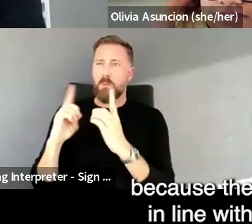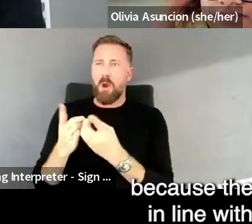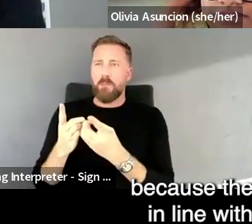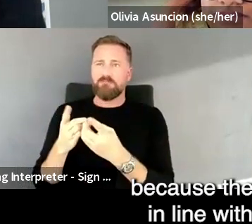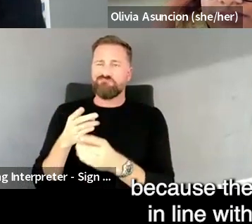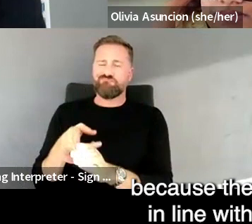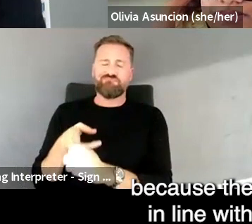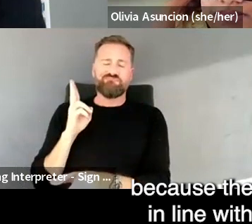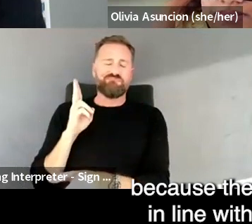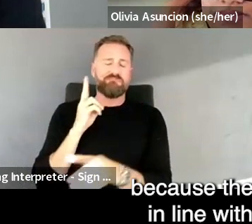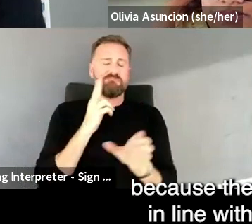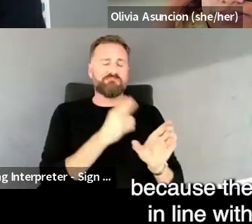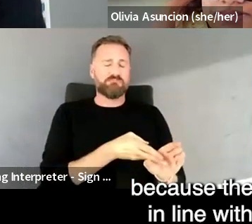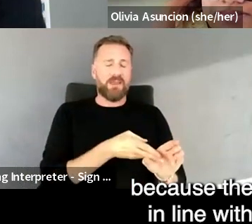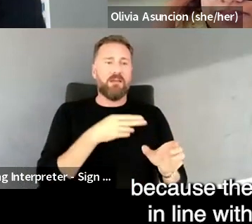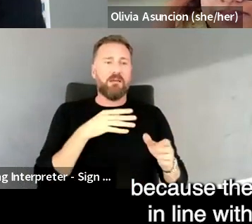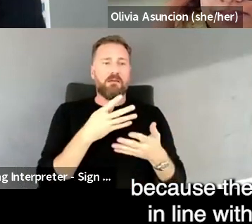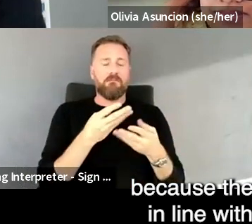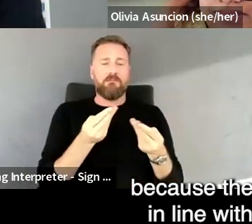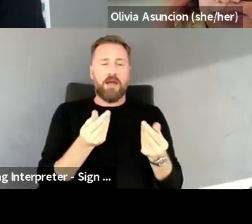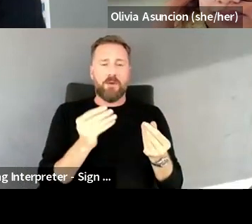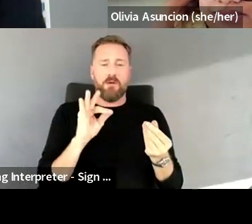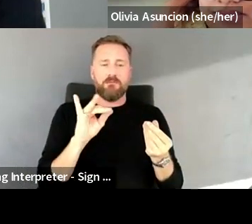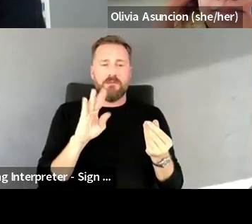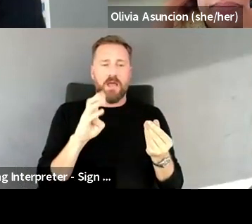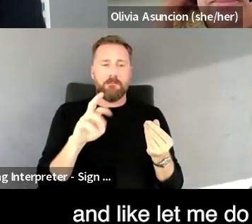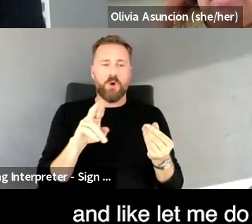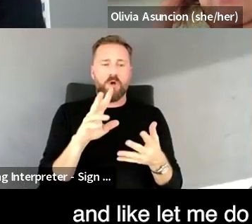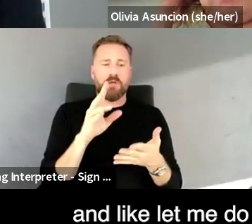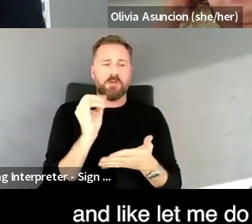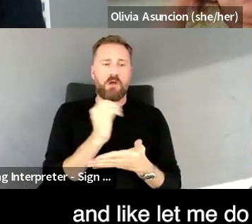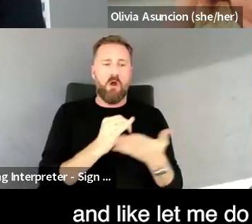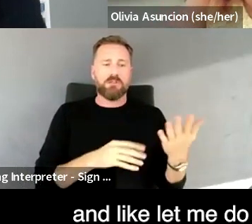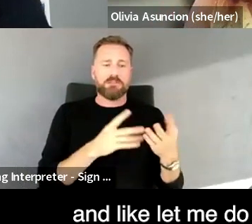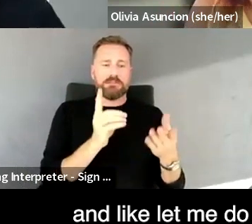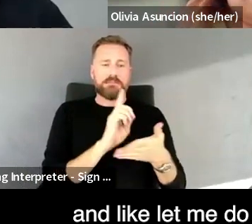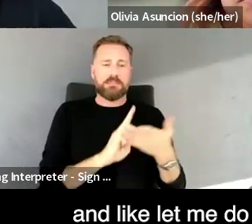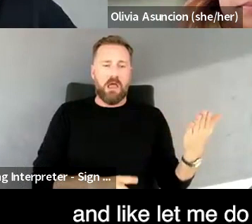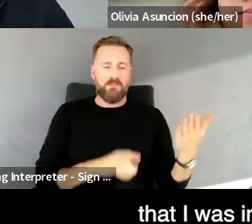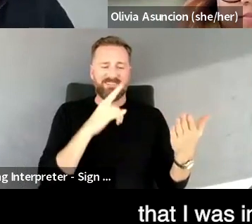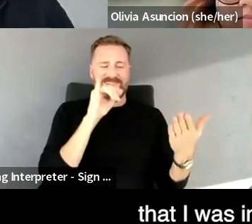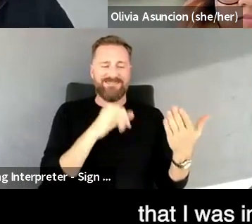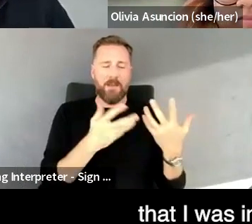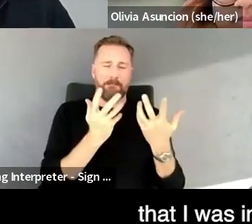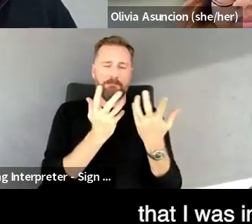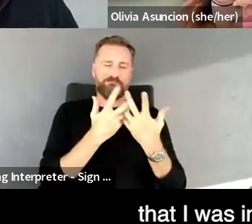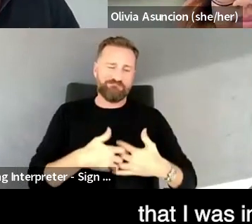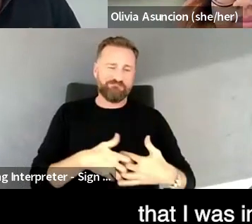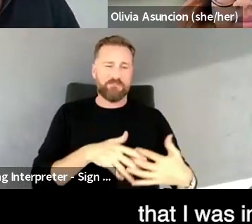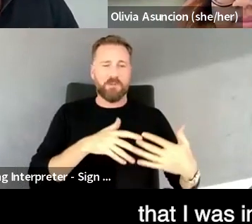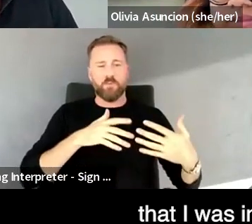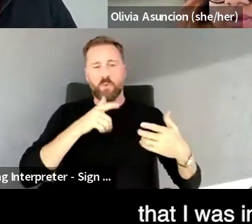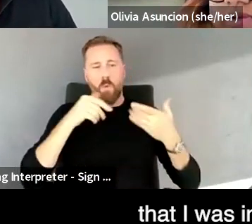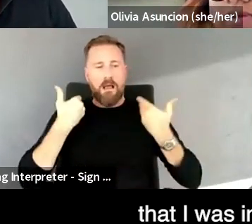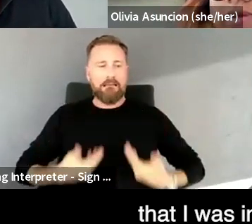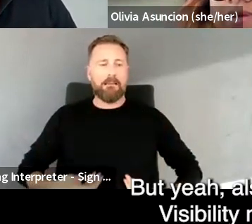they were more in line with my values. Um, and like let me do more of the things that I was interested